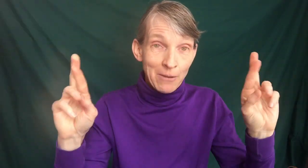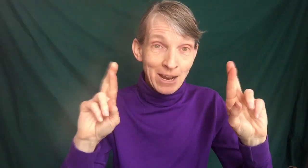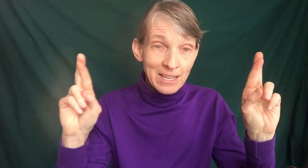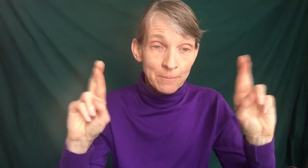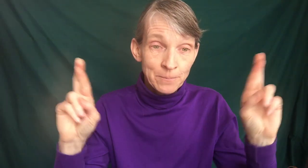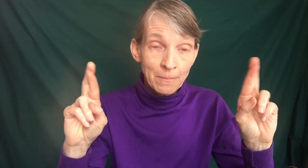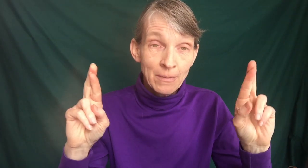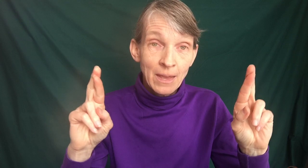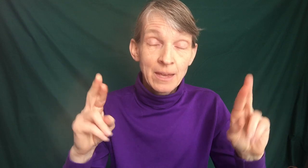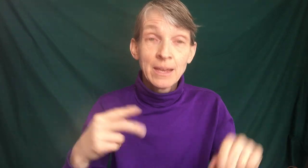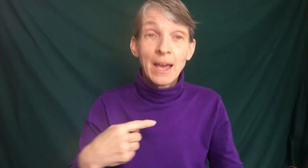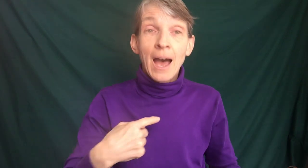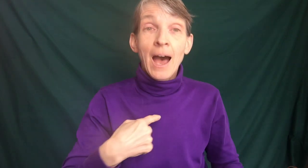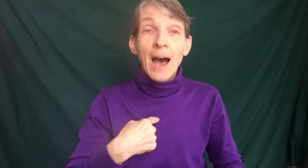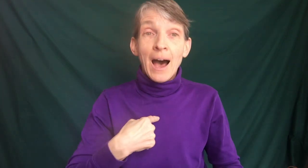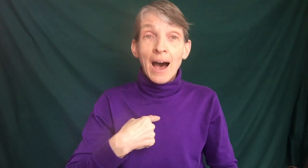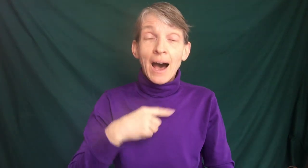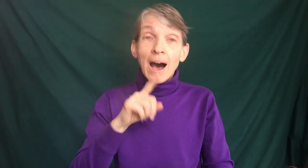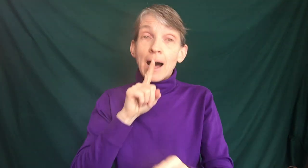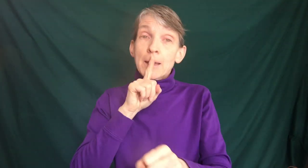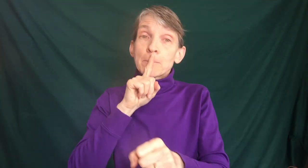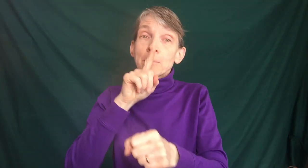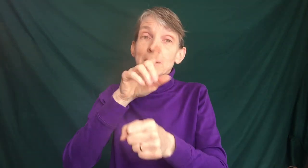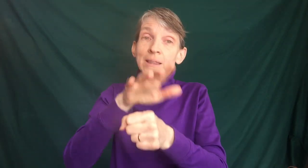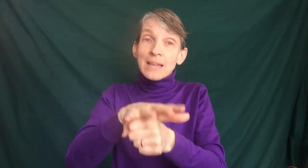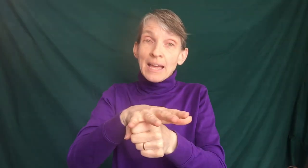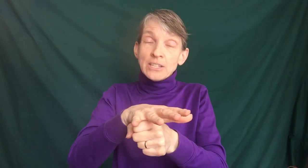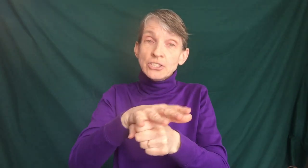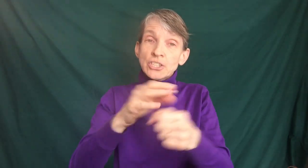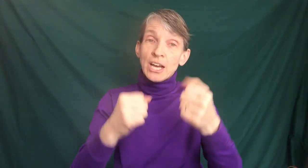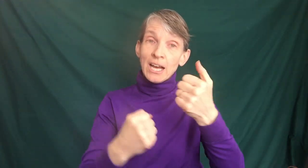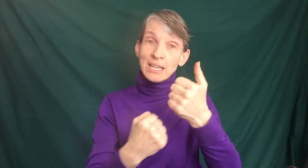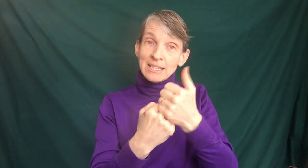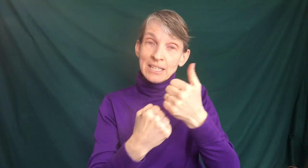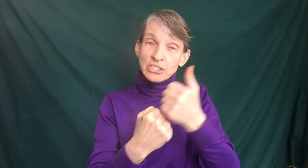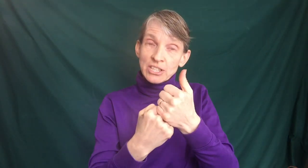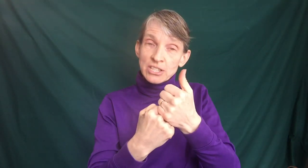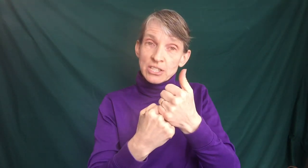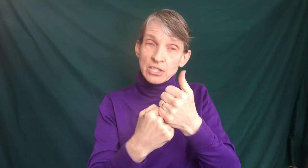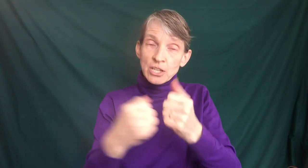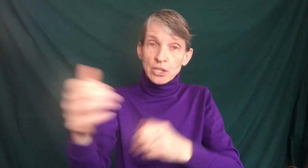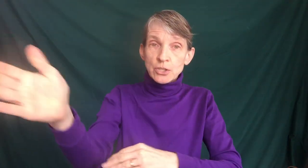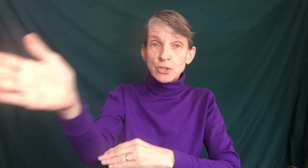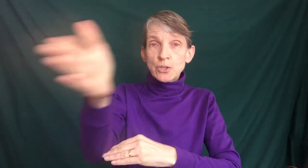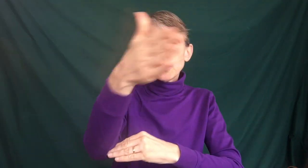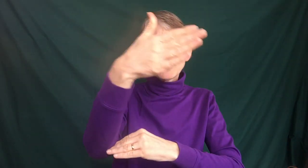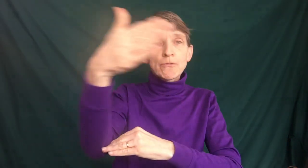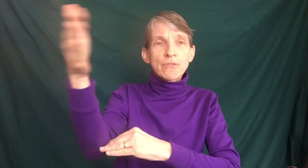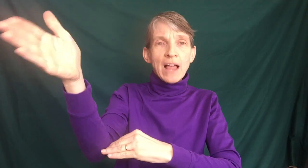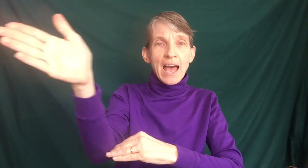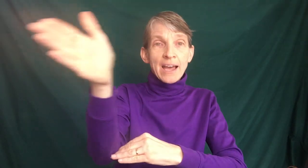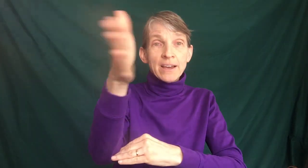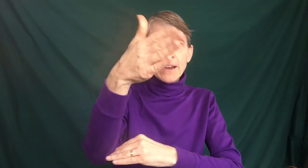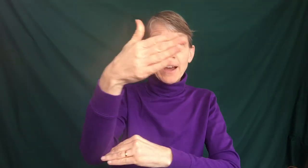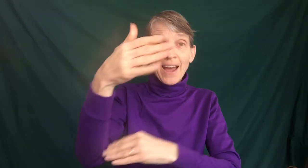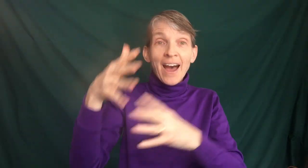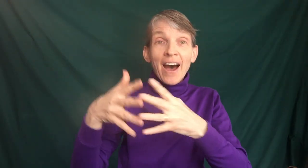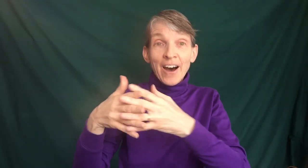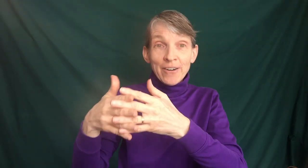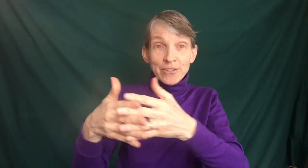Okay, ready? I pledge allegiance to the flag of